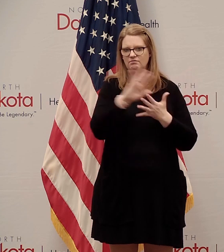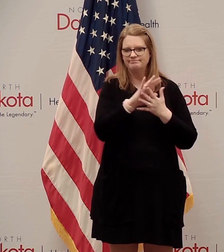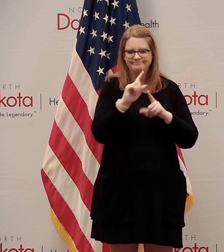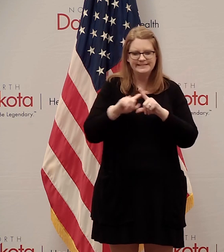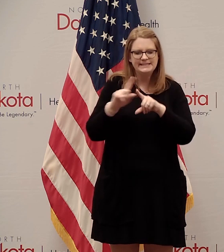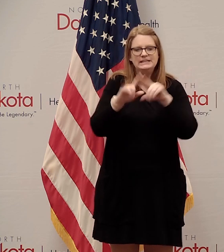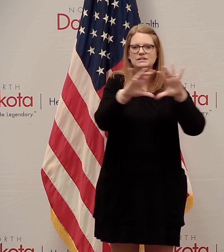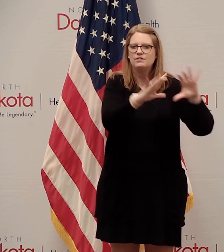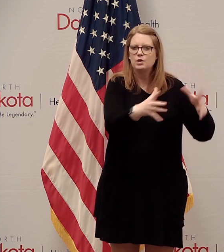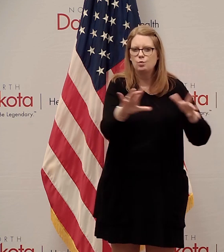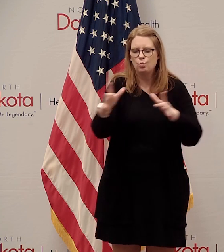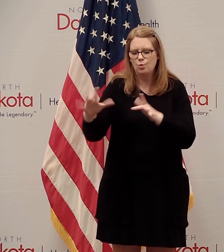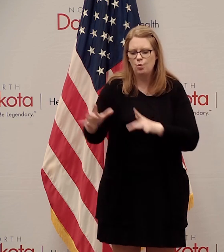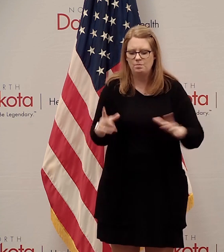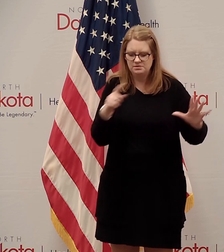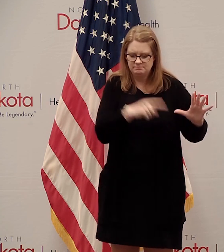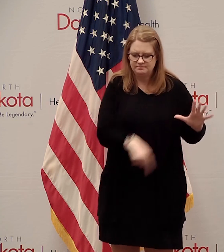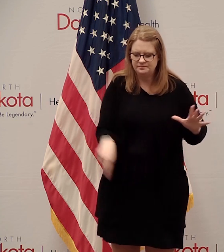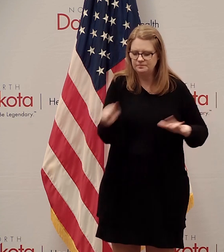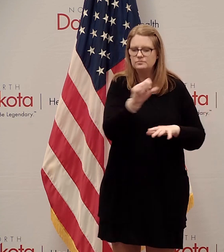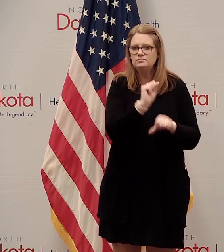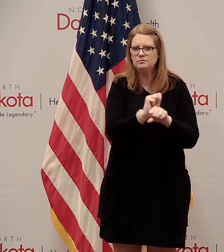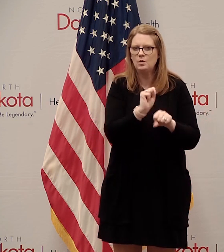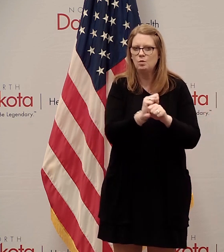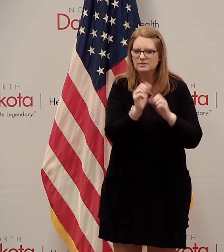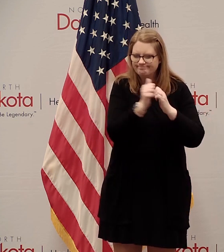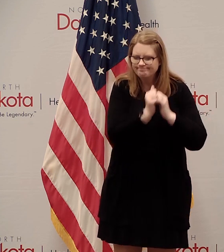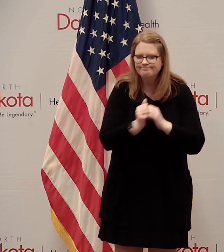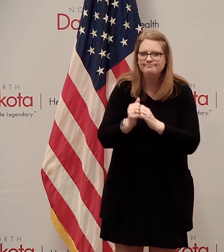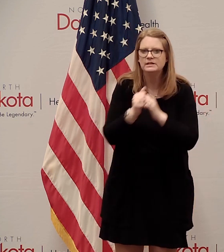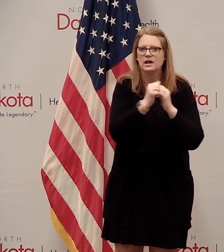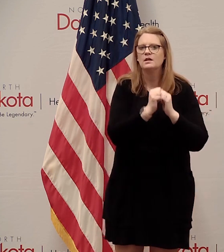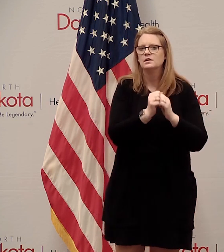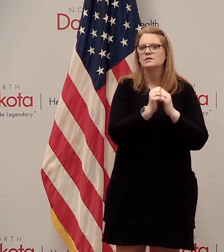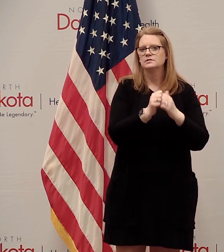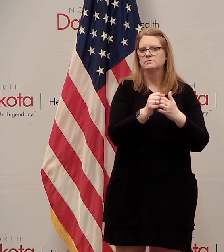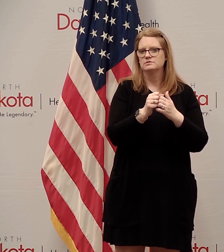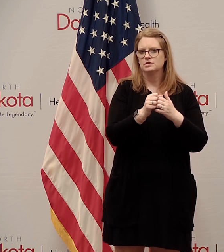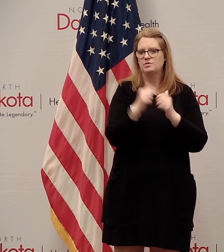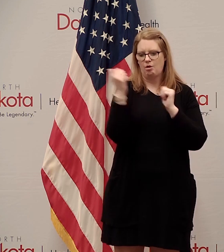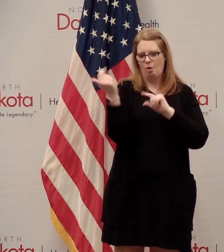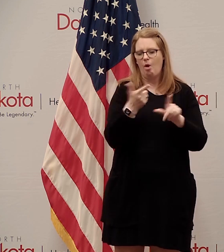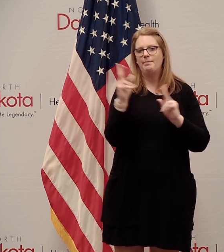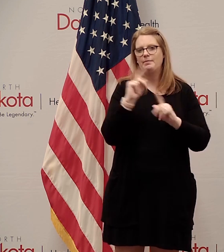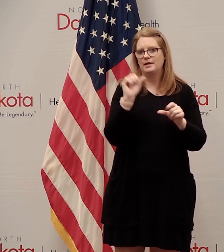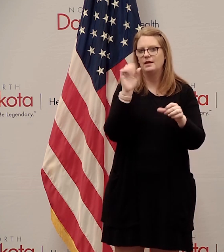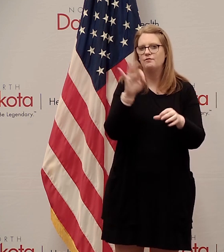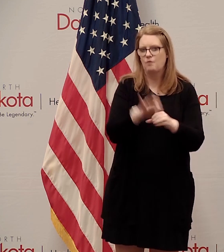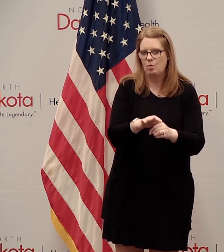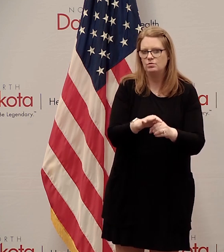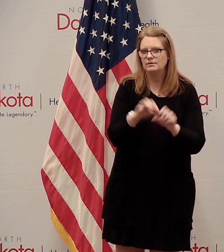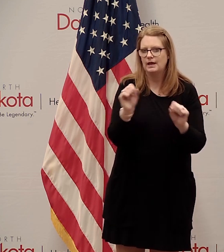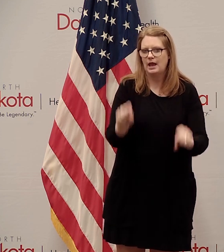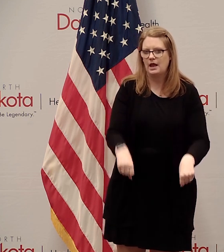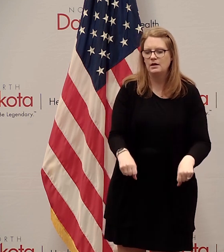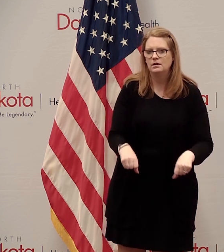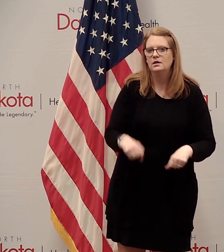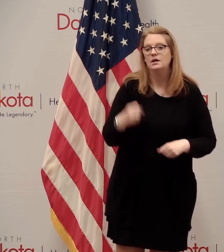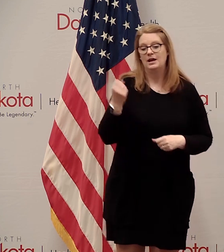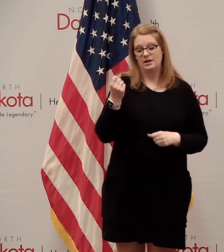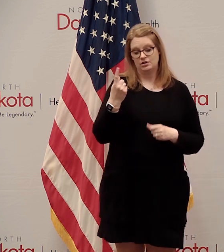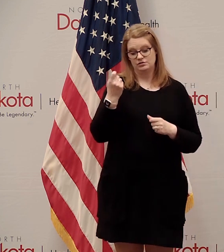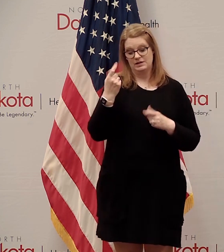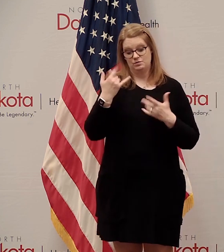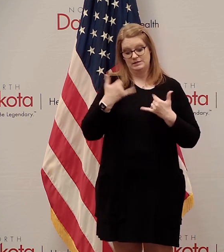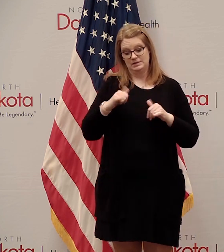ensure that every eligible North Dakotan voter is able to cast a ballot and that we're able to do that while still protecting the